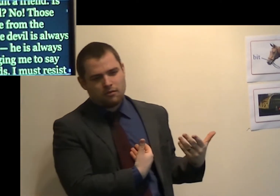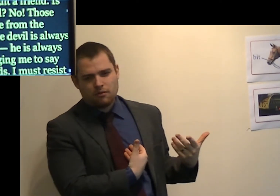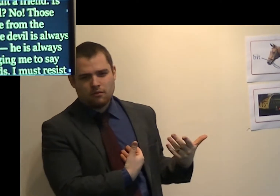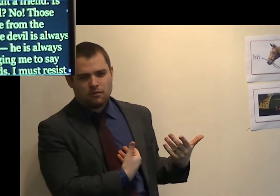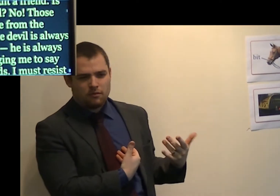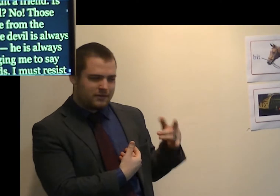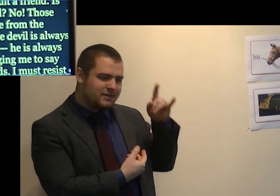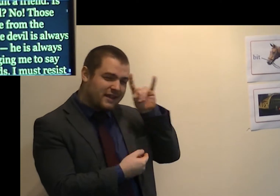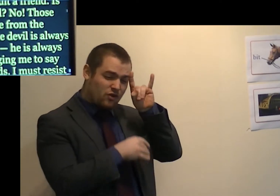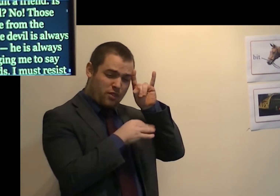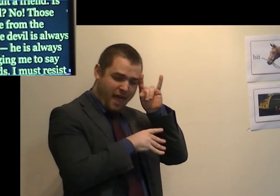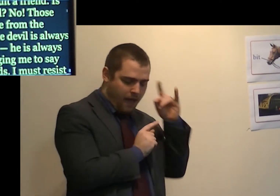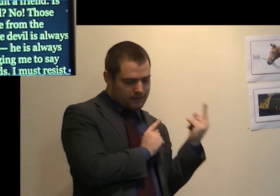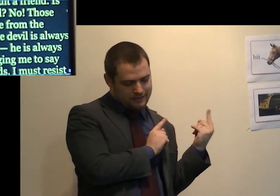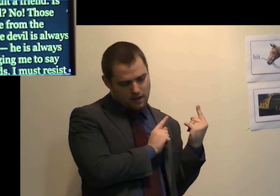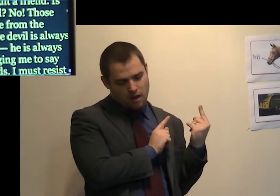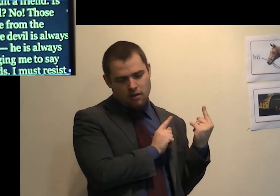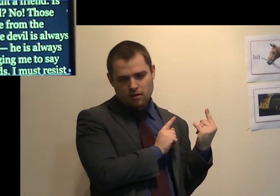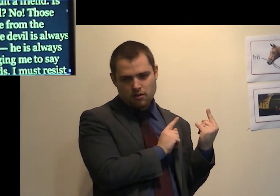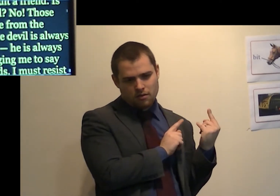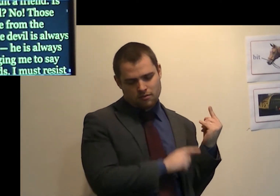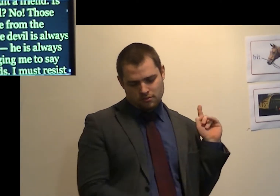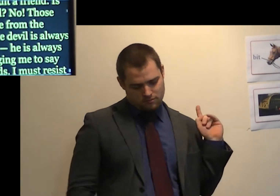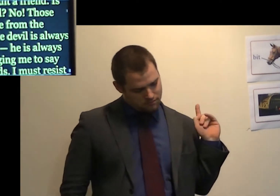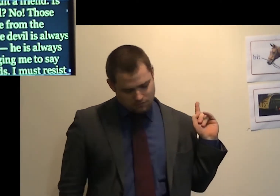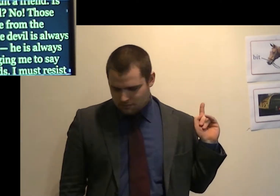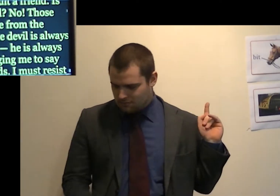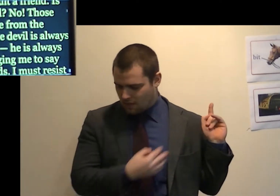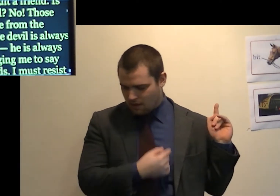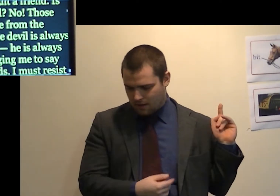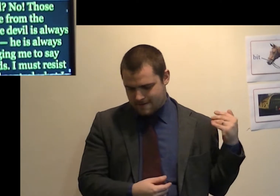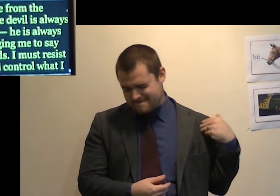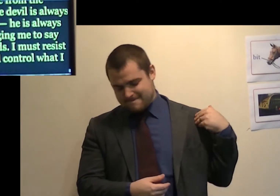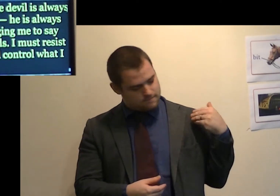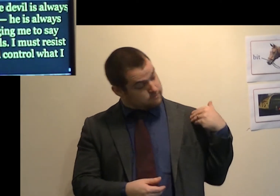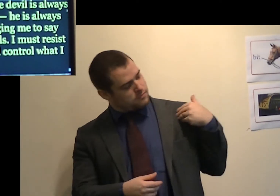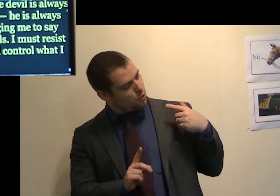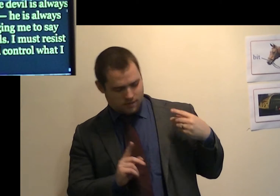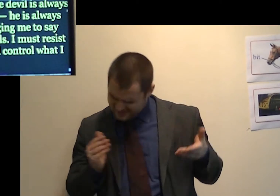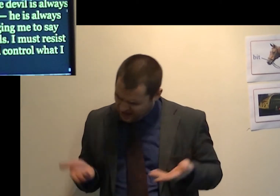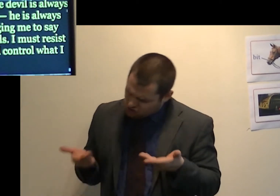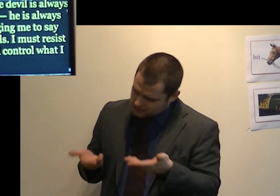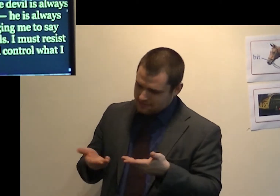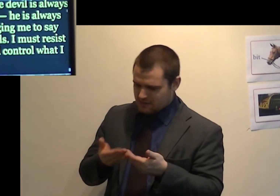is always naively. He is always encouraging me to say bad words.